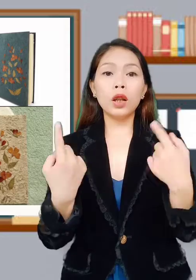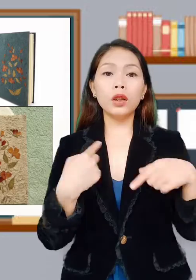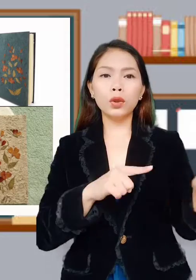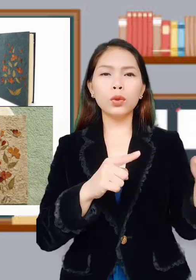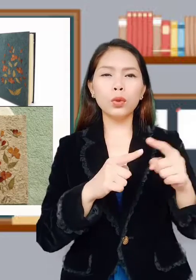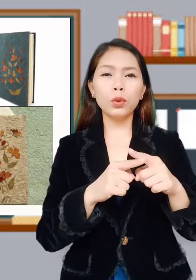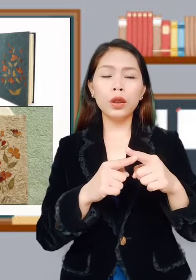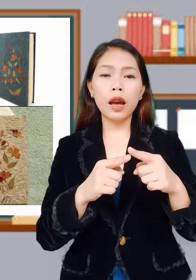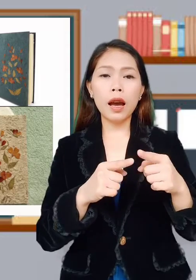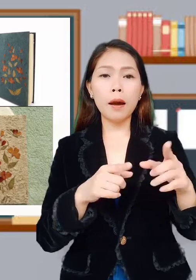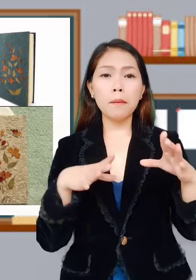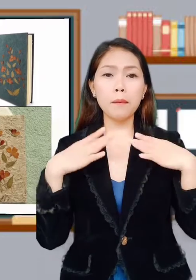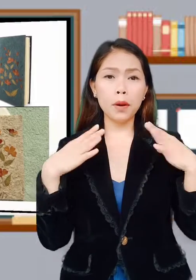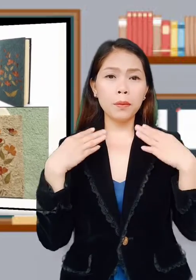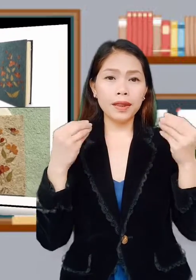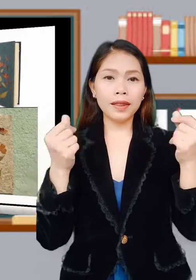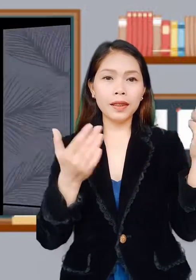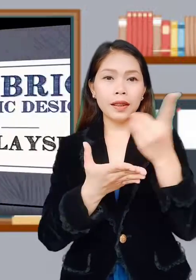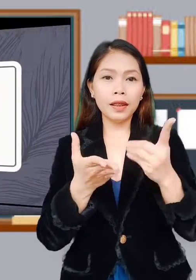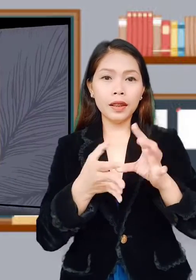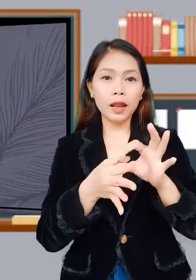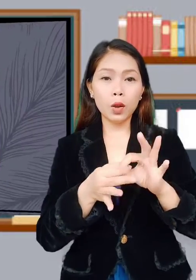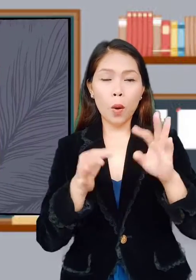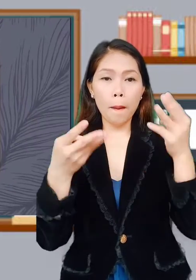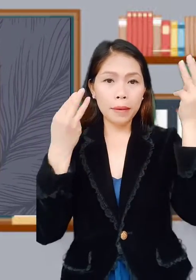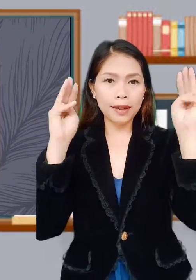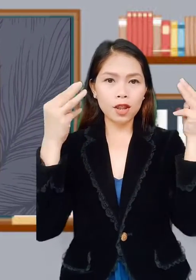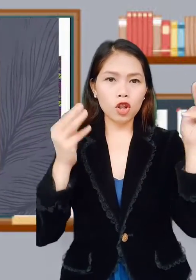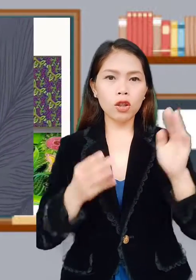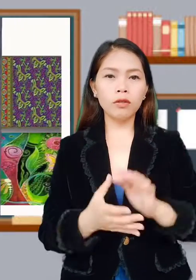Let's go to the fabric design of Malaysia.